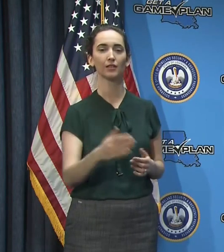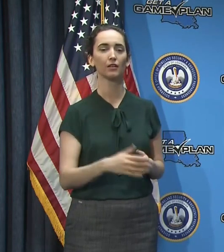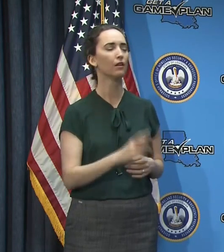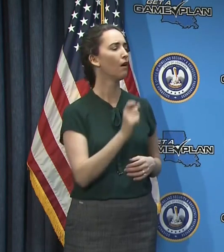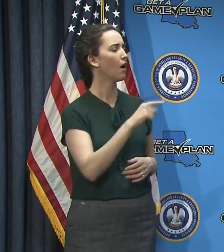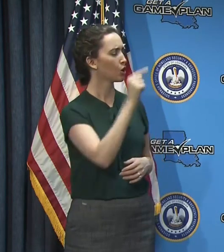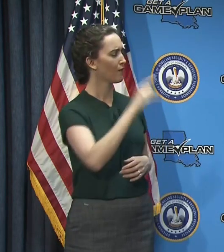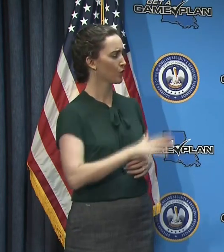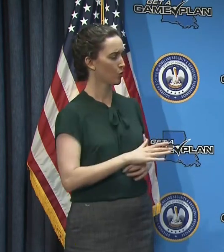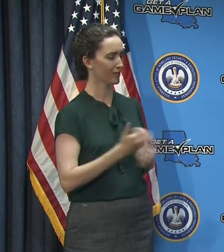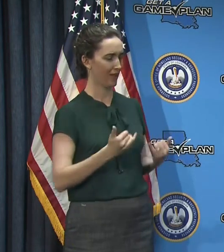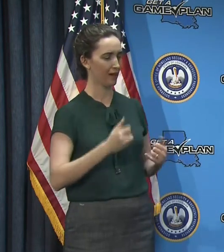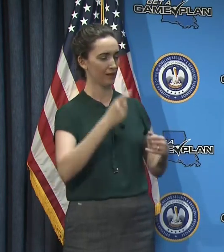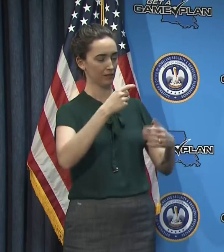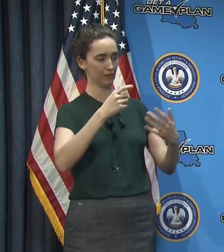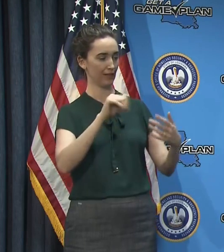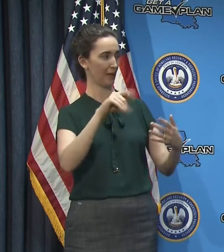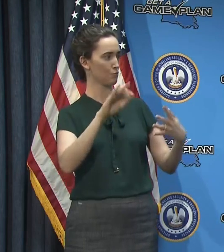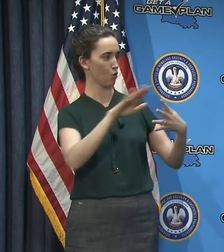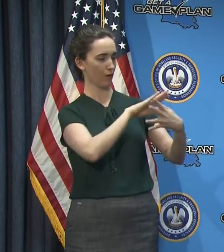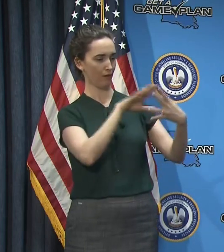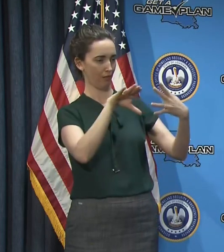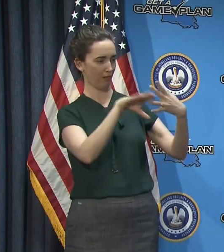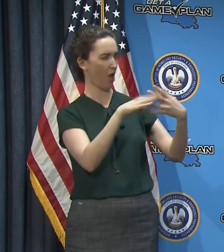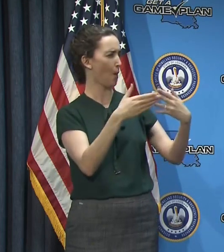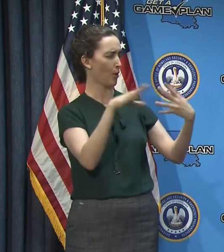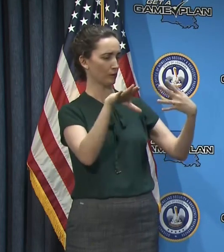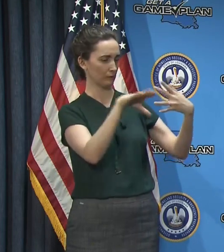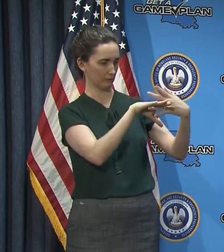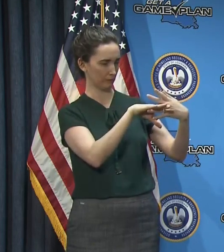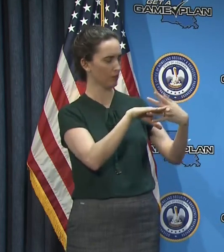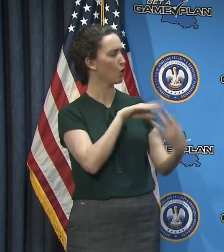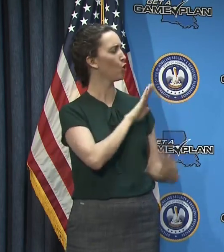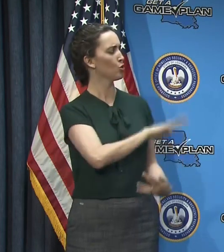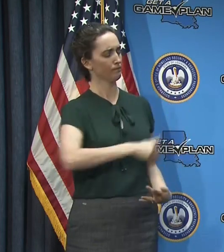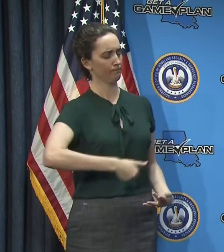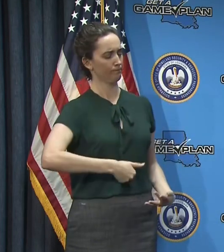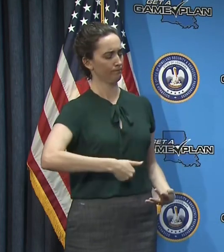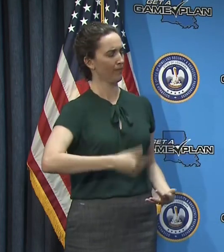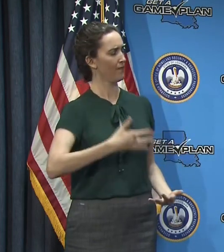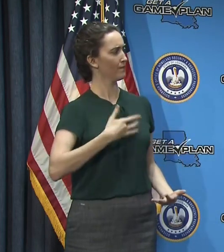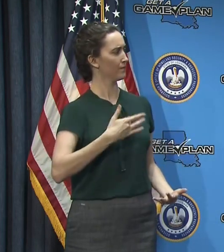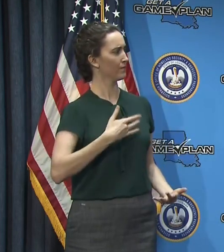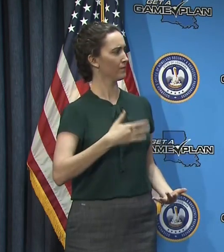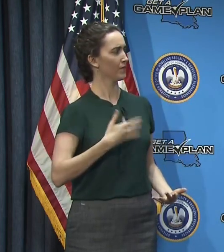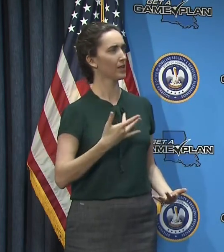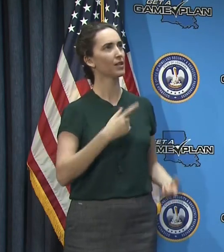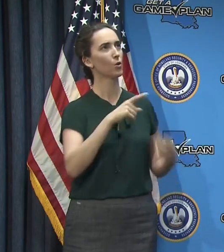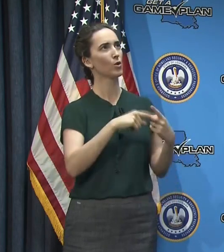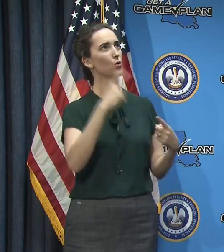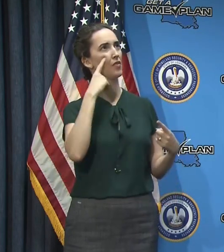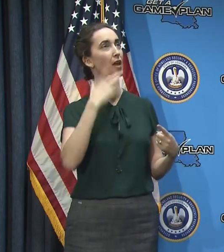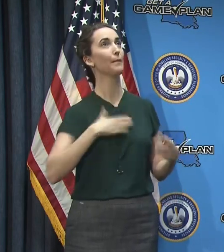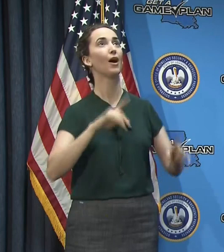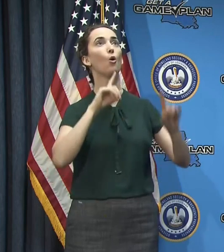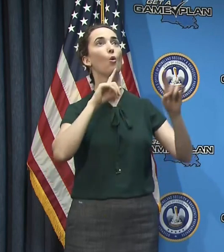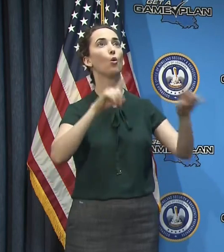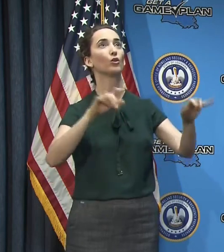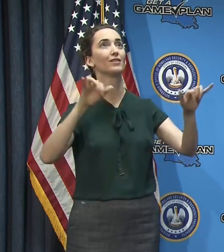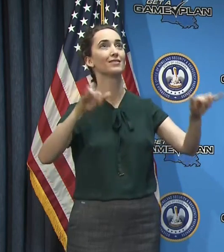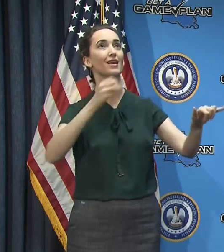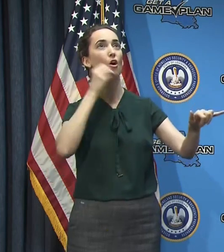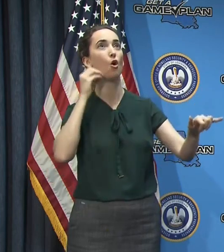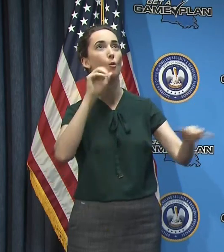almost halfway through the month. What is your sense? What do you believe the likelihood is that you will allow your order to expire on April